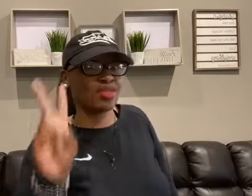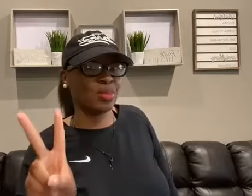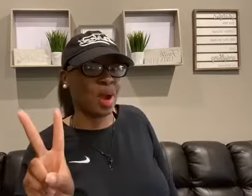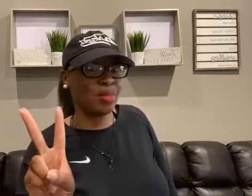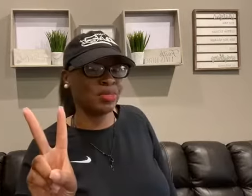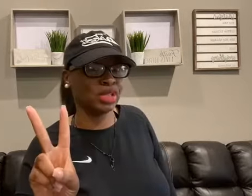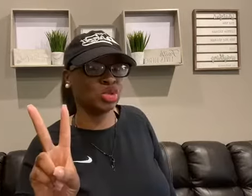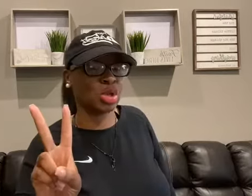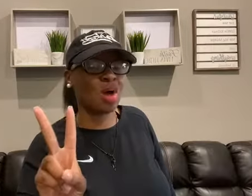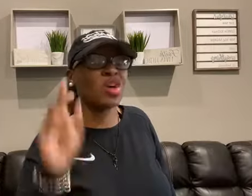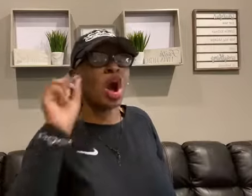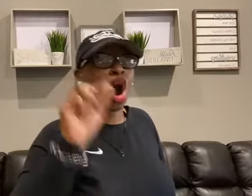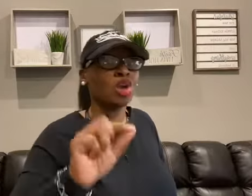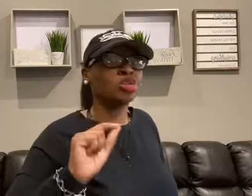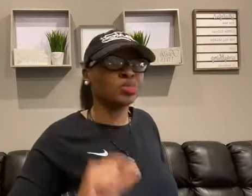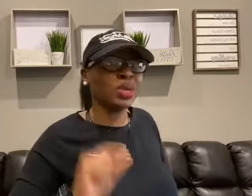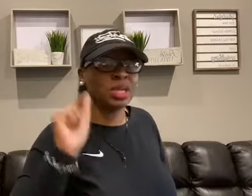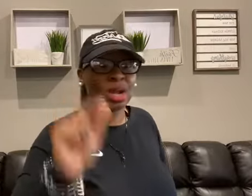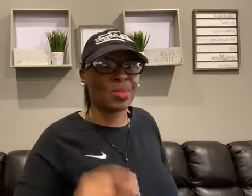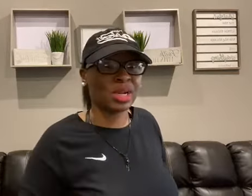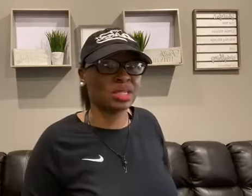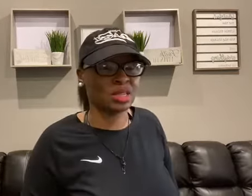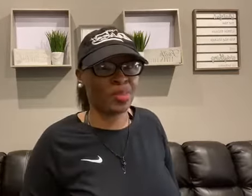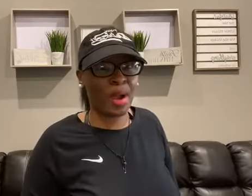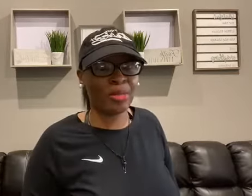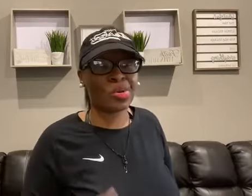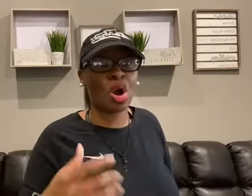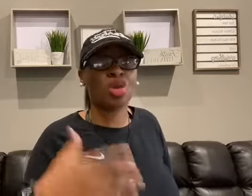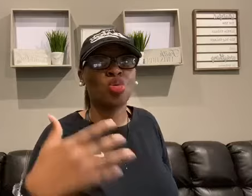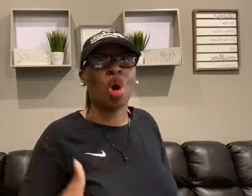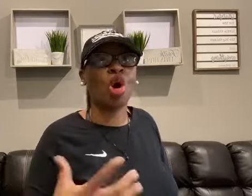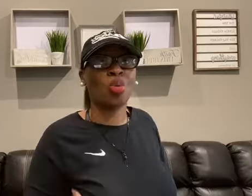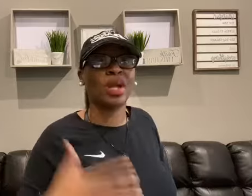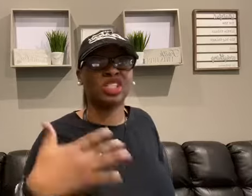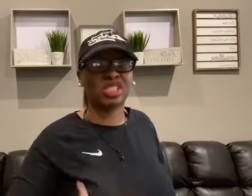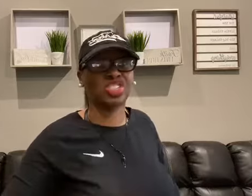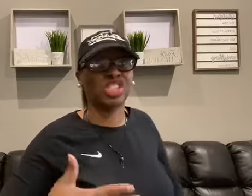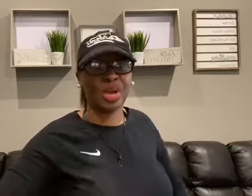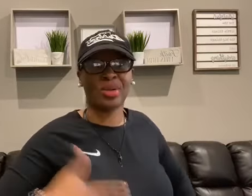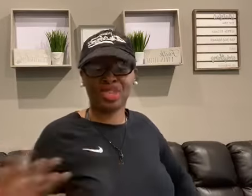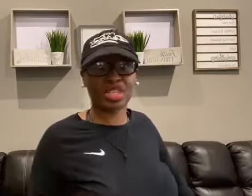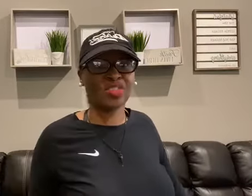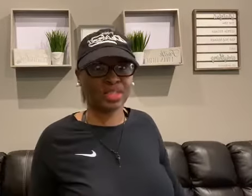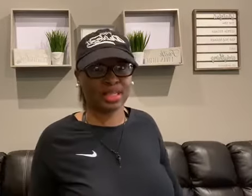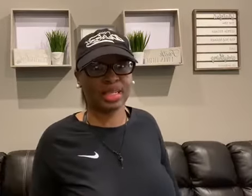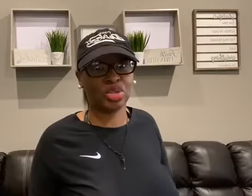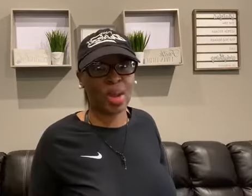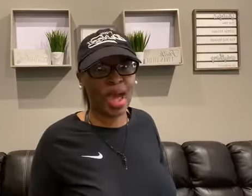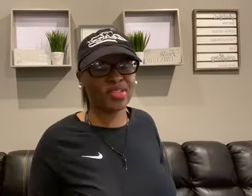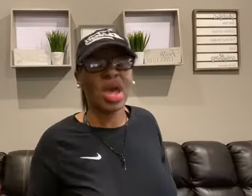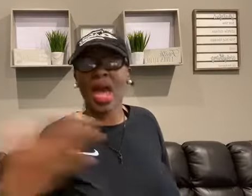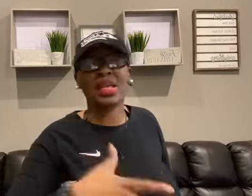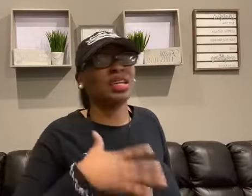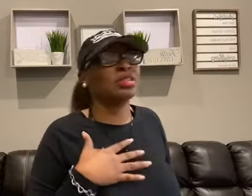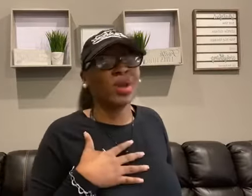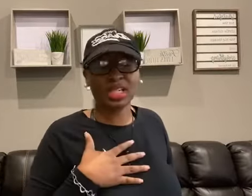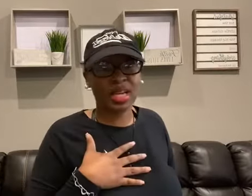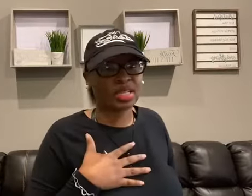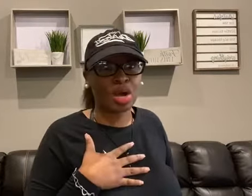and the problem that you solve? Are you speaking directly to the problem or are you always sharing the services that you have? Especially as